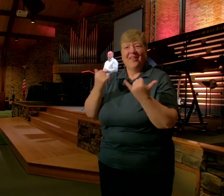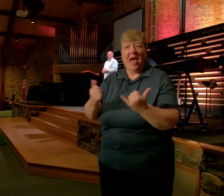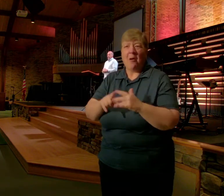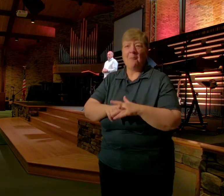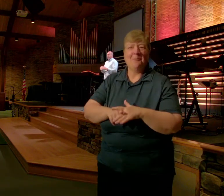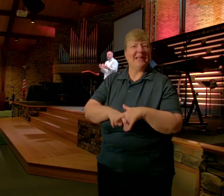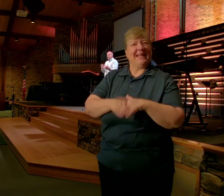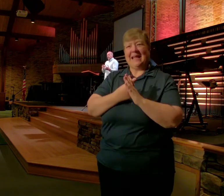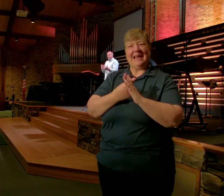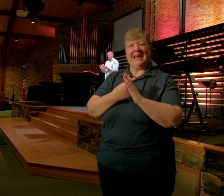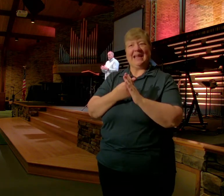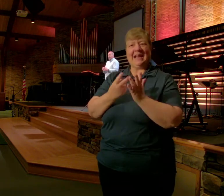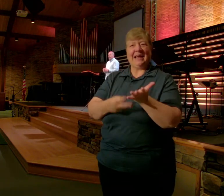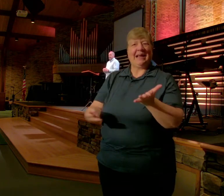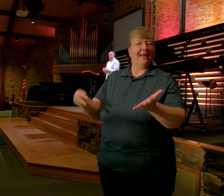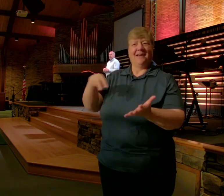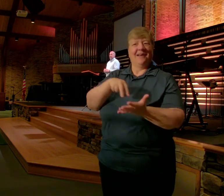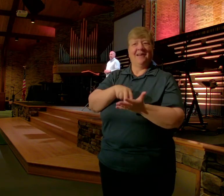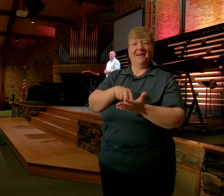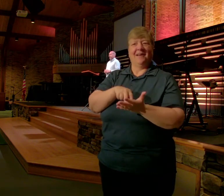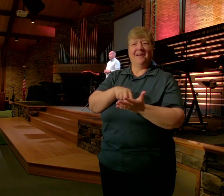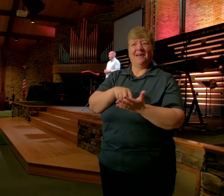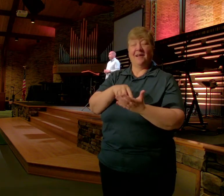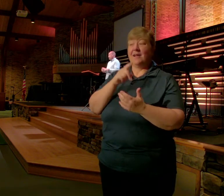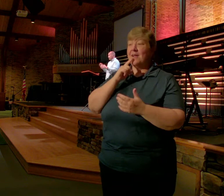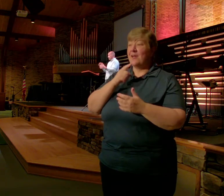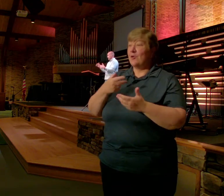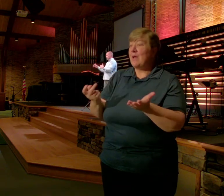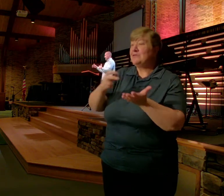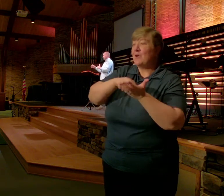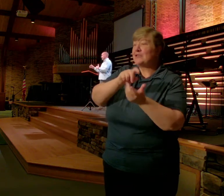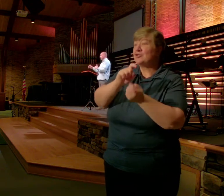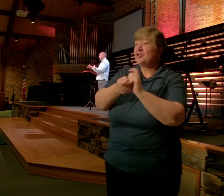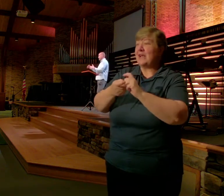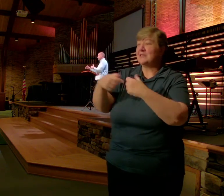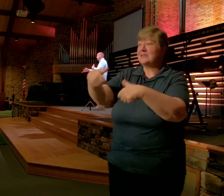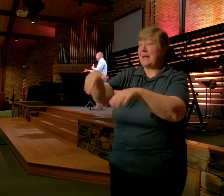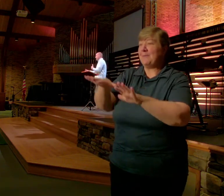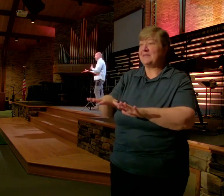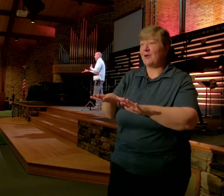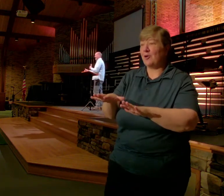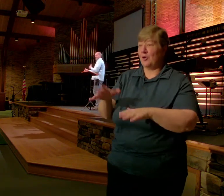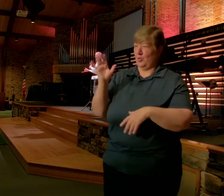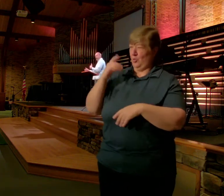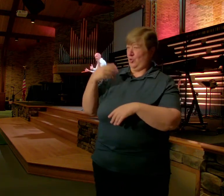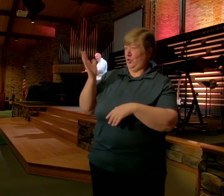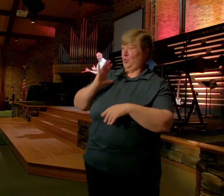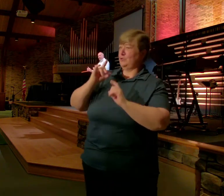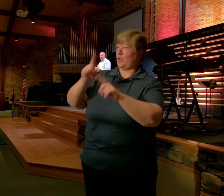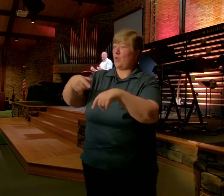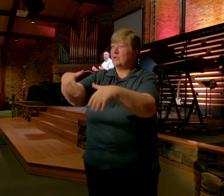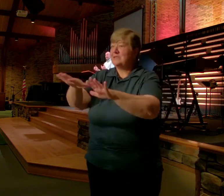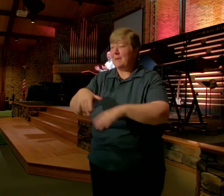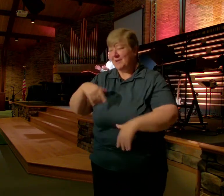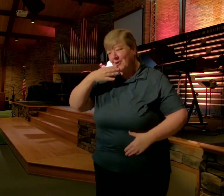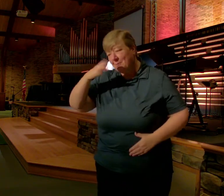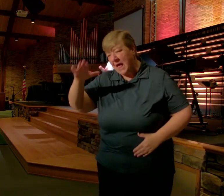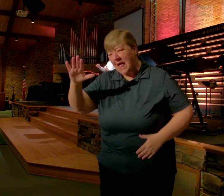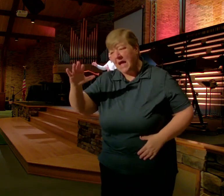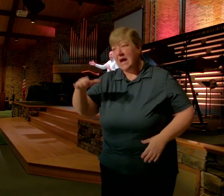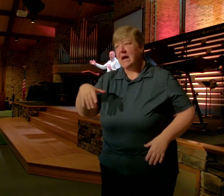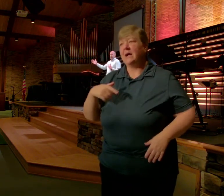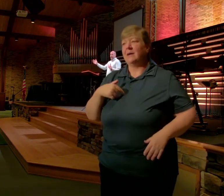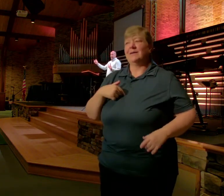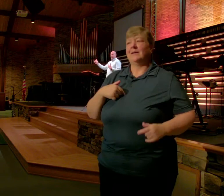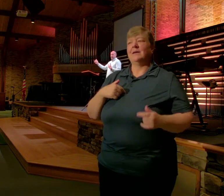The Resurrection Even Changes The Cemetery We Used to Go to The Cemetery To Say Our Goodbye Now We Go to The Cemetery And Say We Will